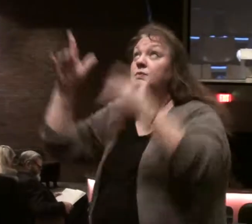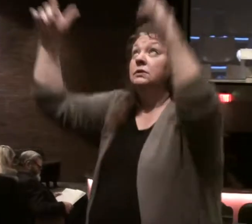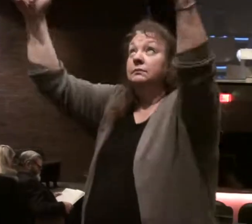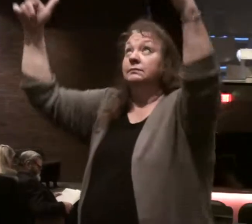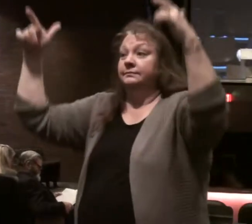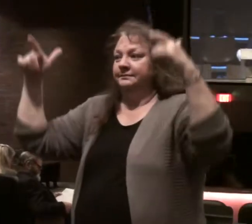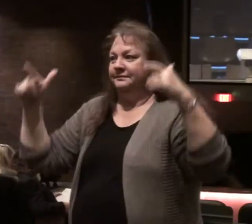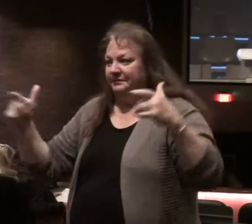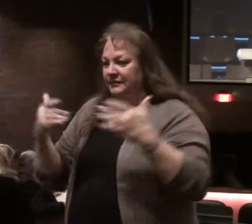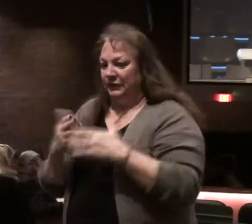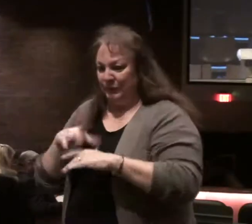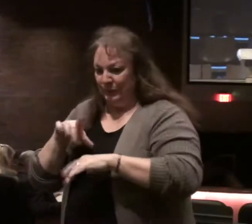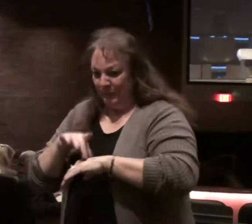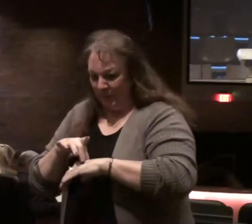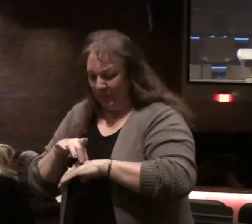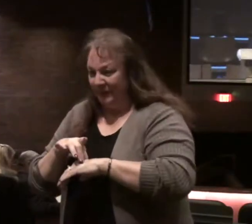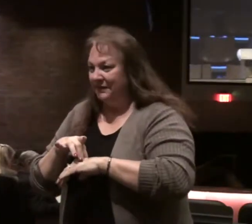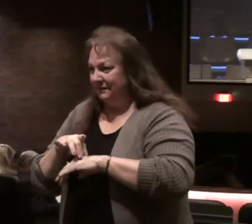and the new earth